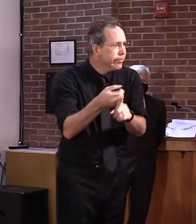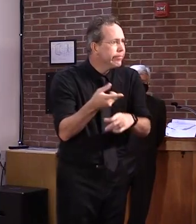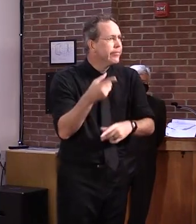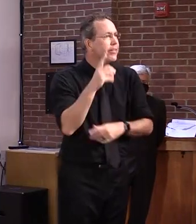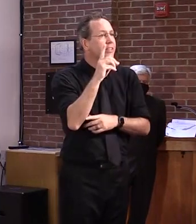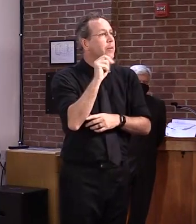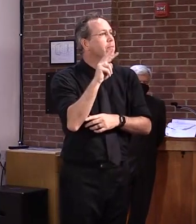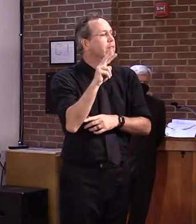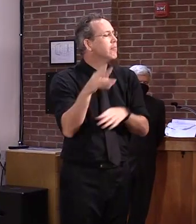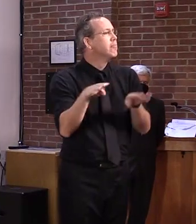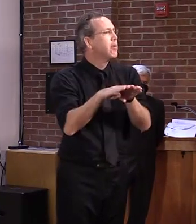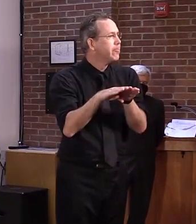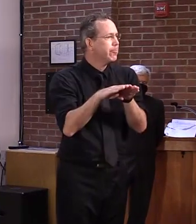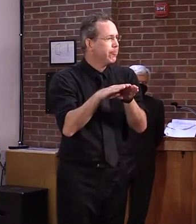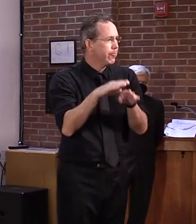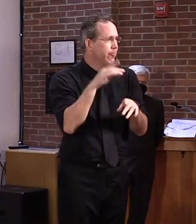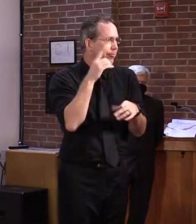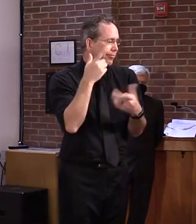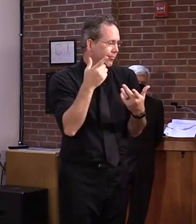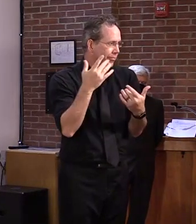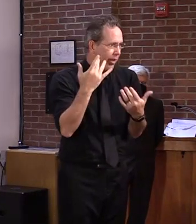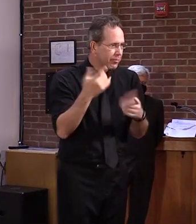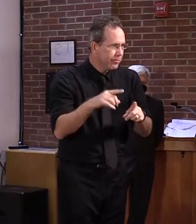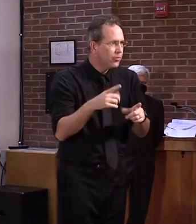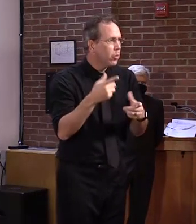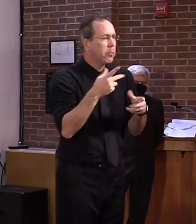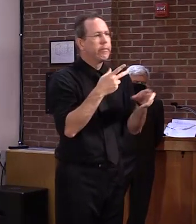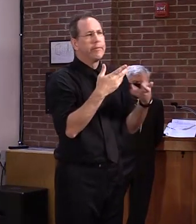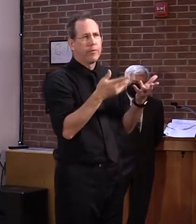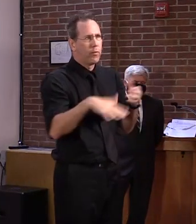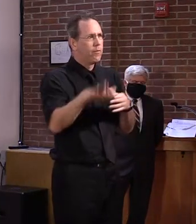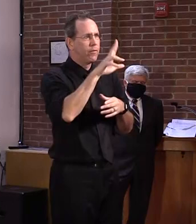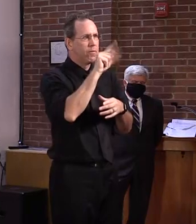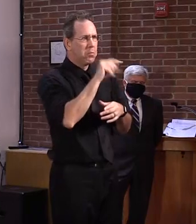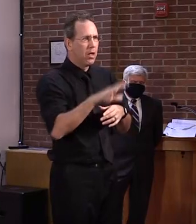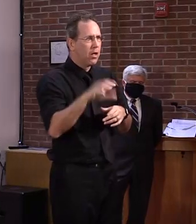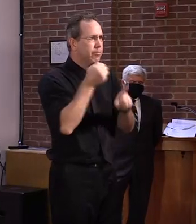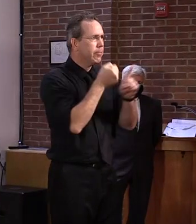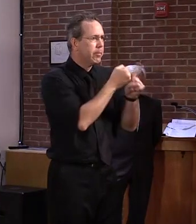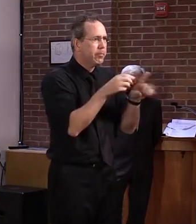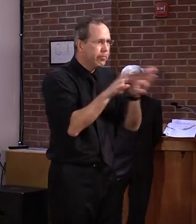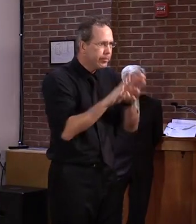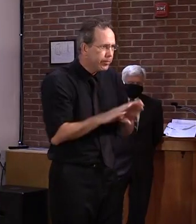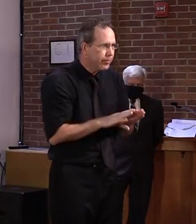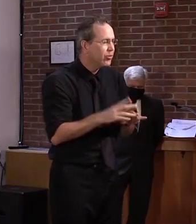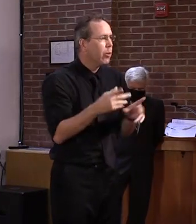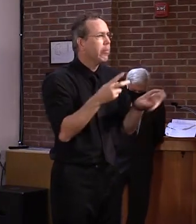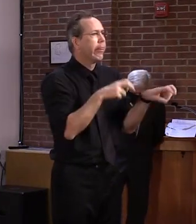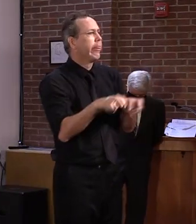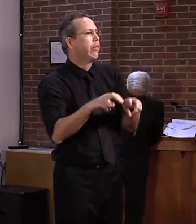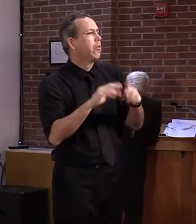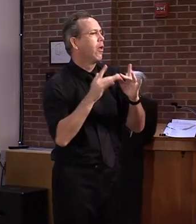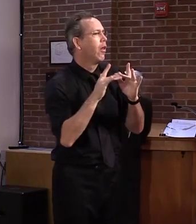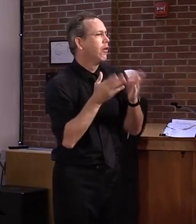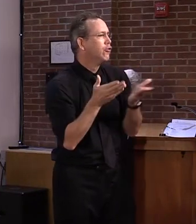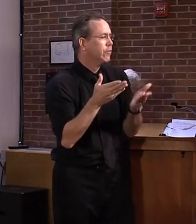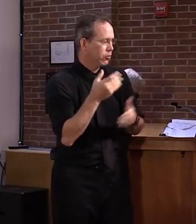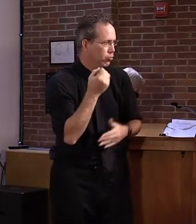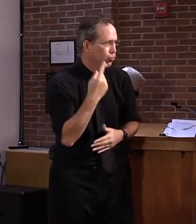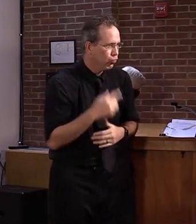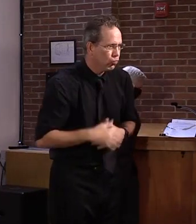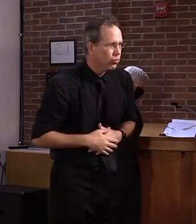continued to serve customers statewide. We've added more online services, we have also improved the customer